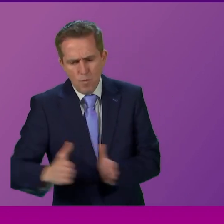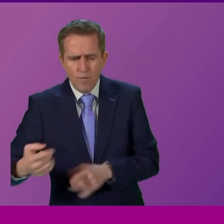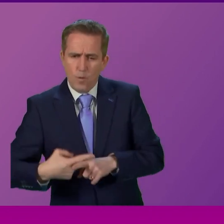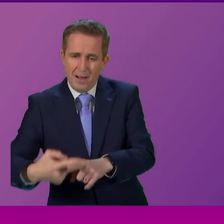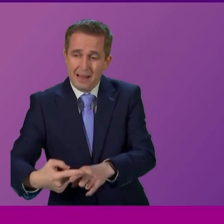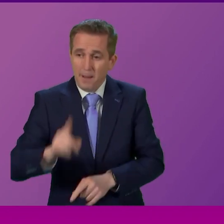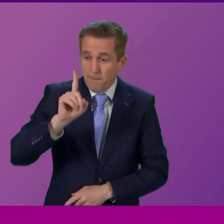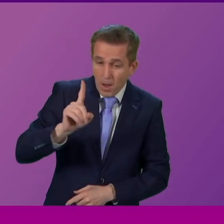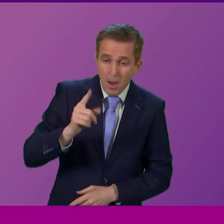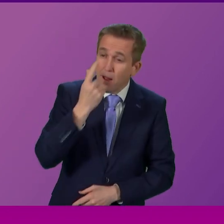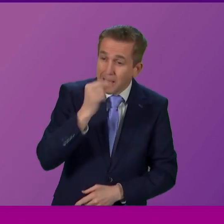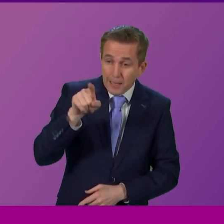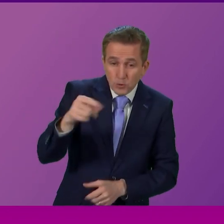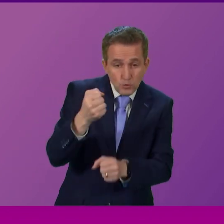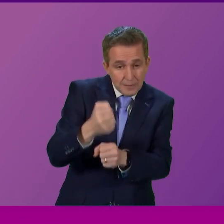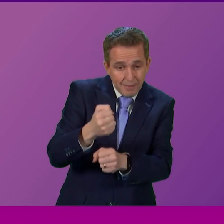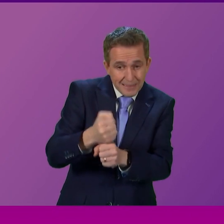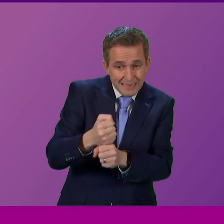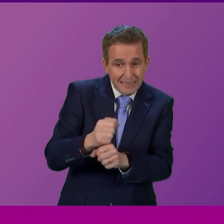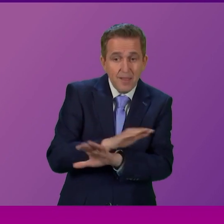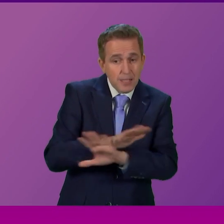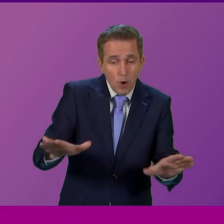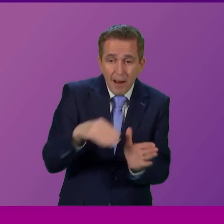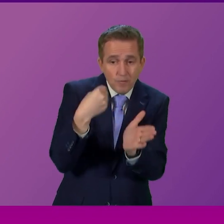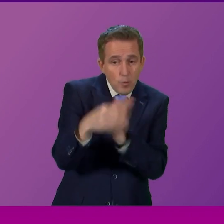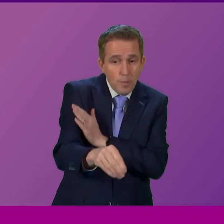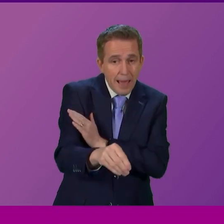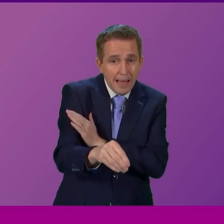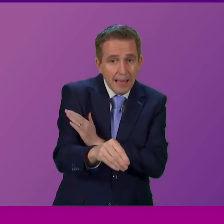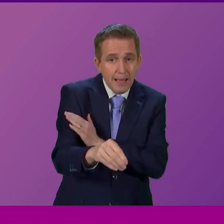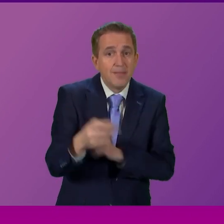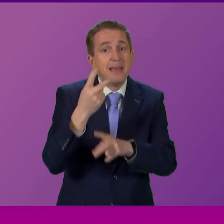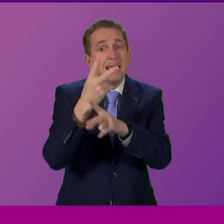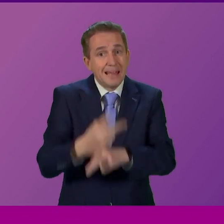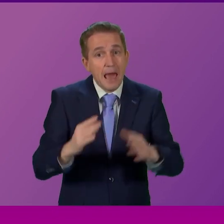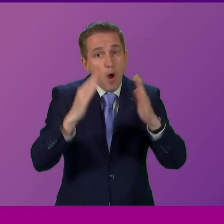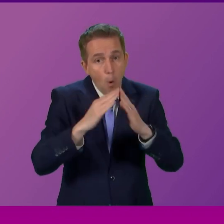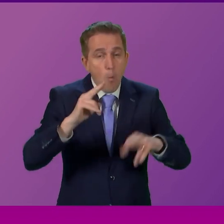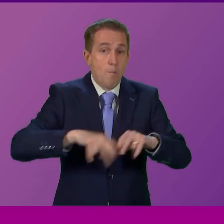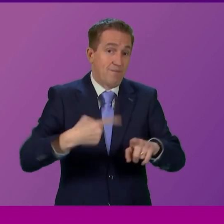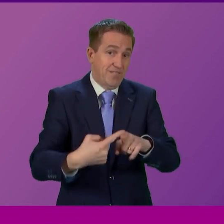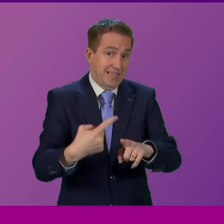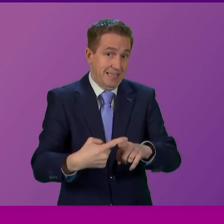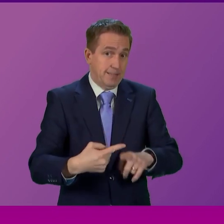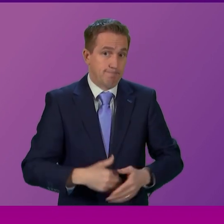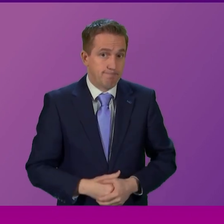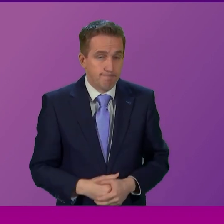these people won't be required to pay the fees for the care homes if they are self funders can